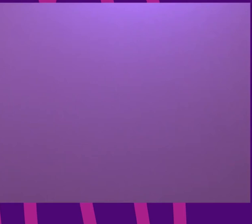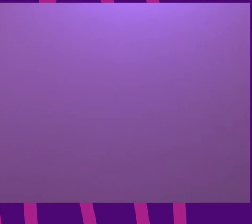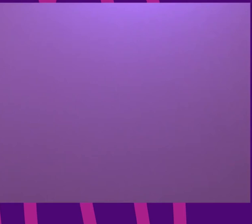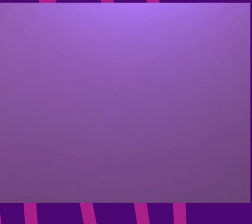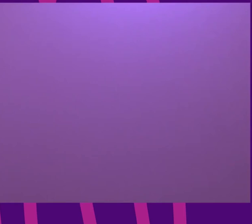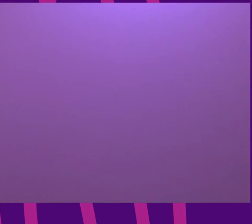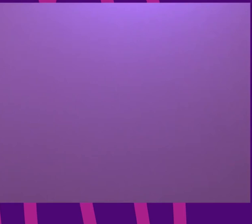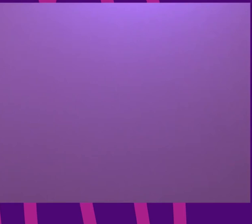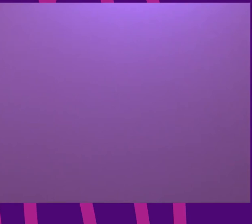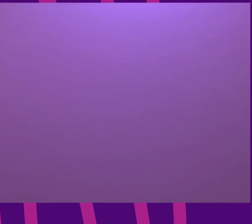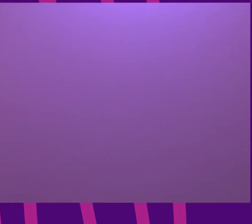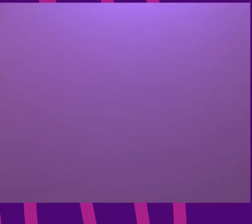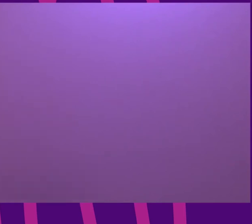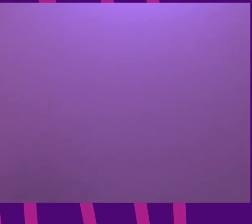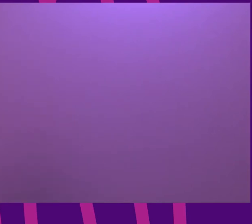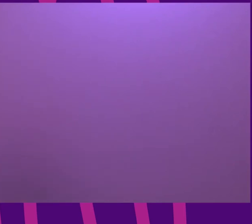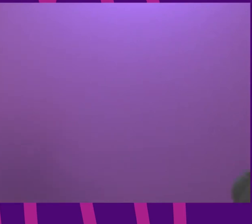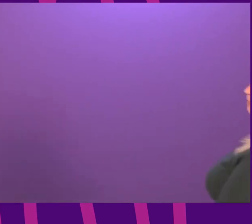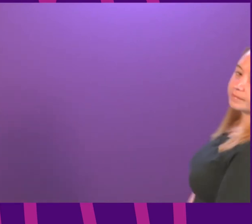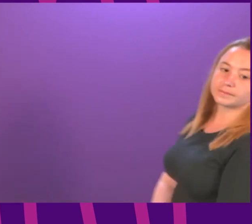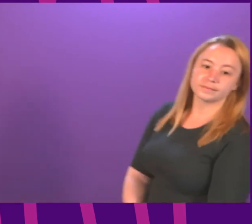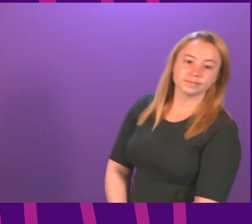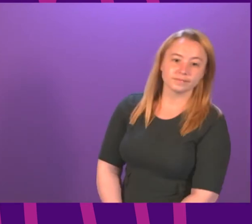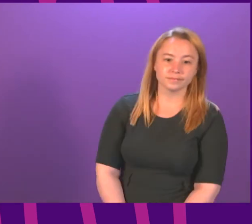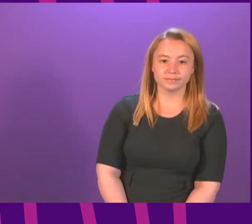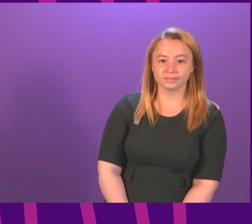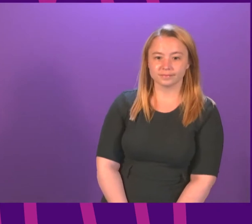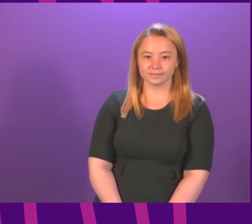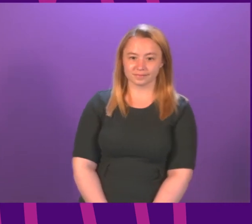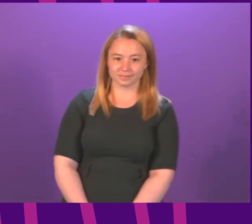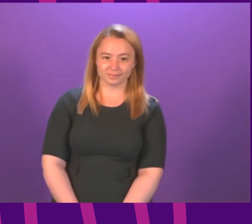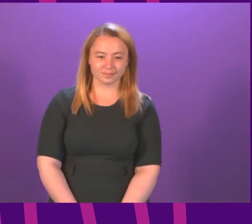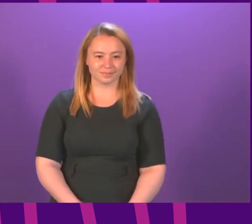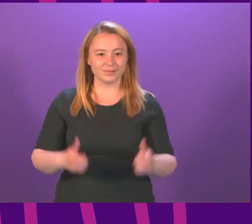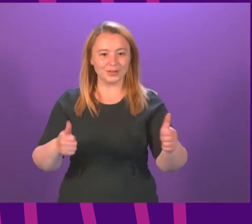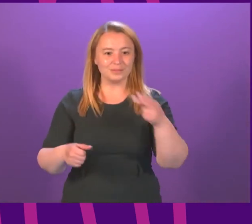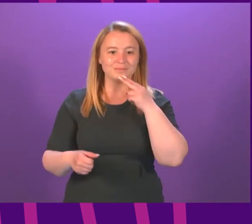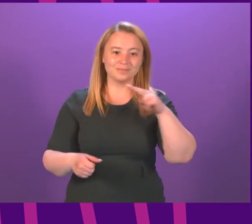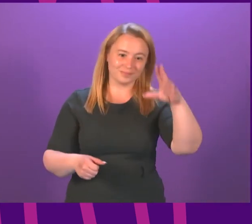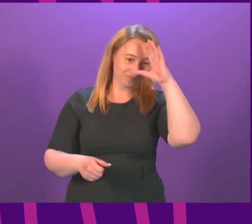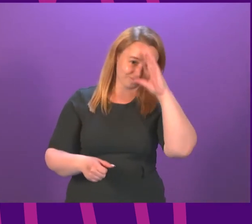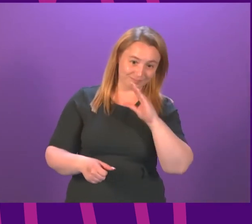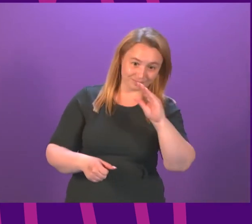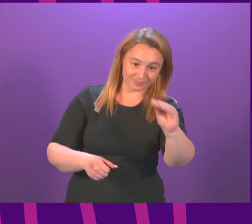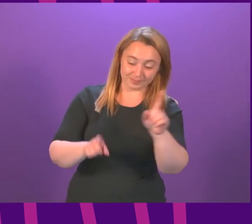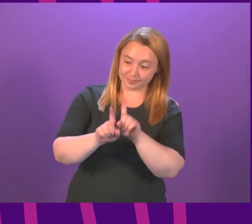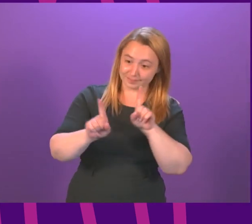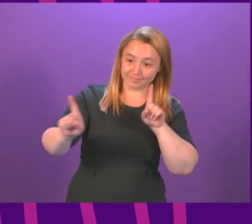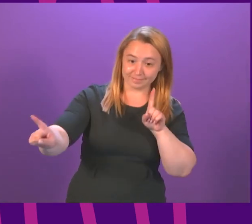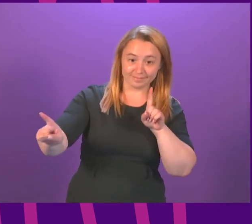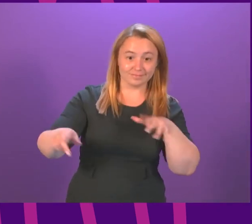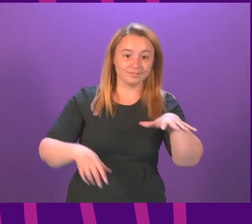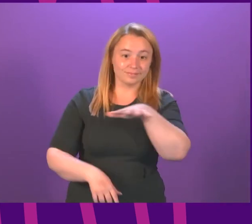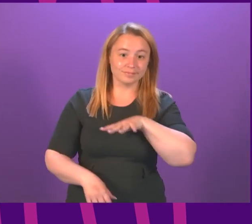Good afternoon. Can I remind members that social distancing measures are in place in the Chamber and across the Holyrood campus,